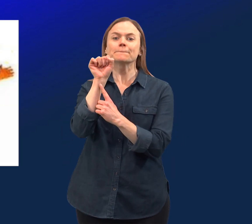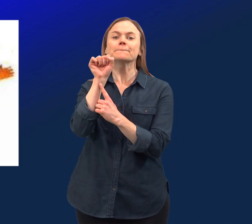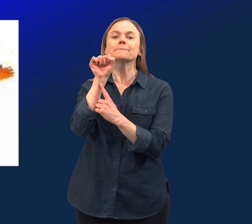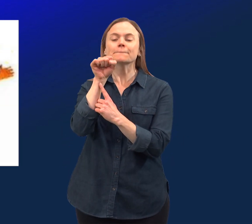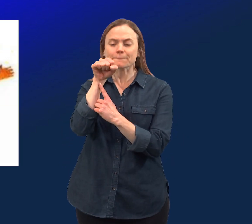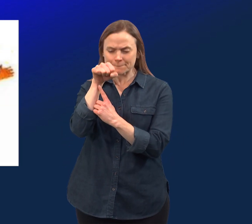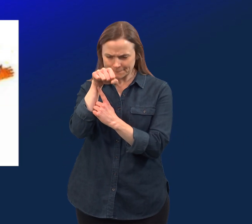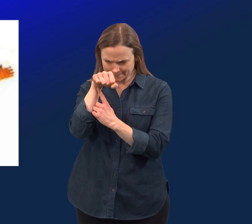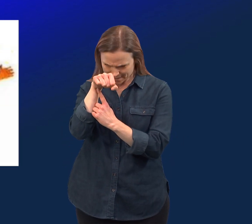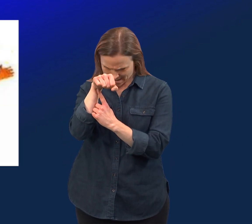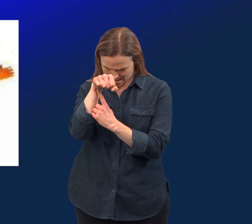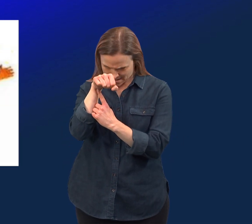Bend